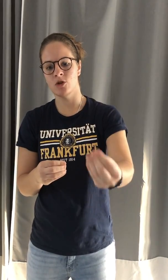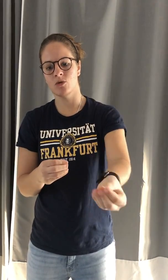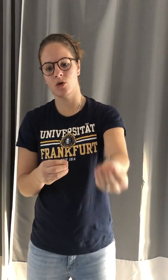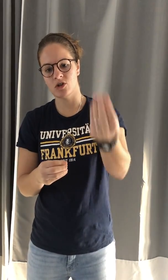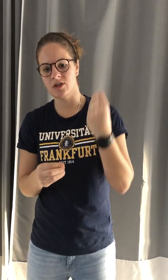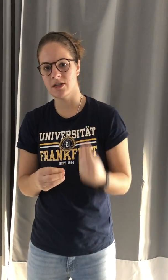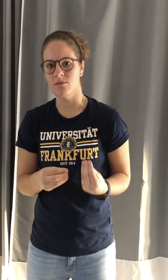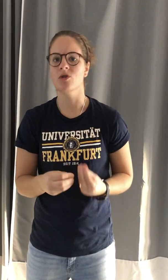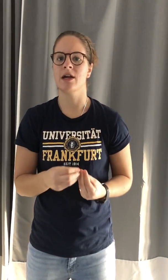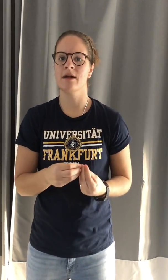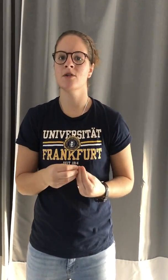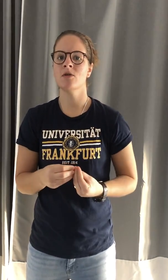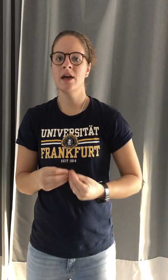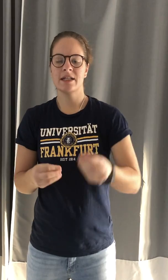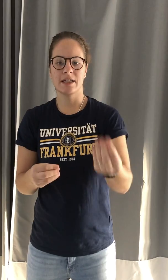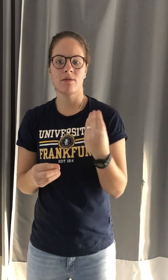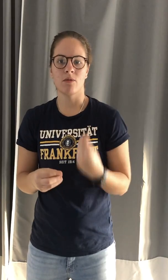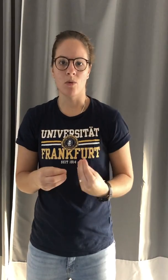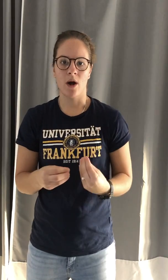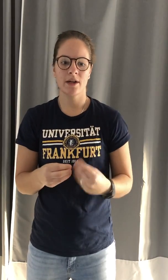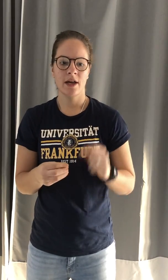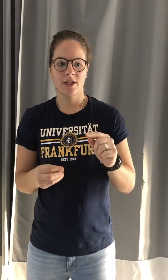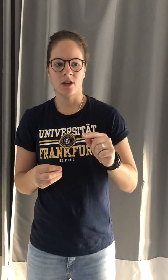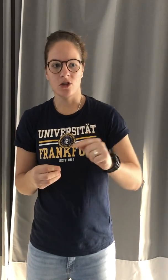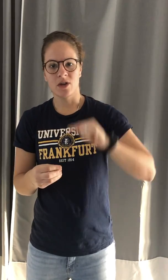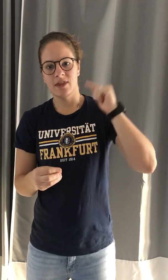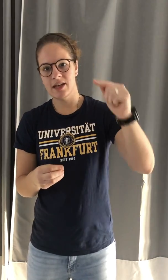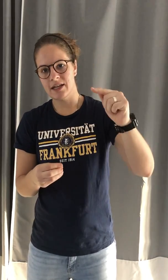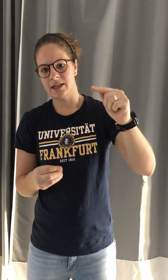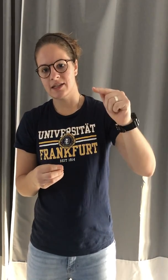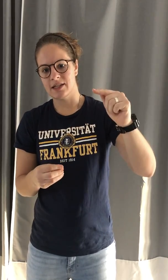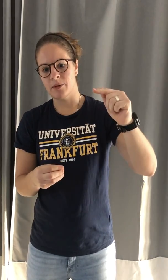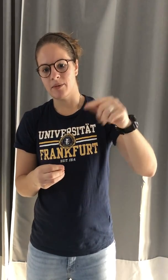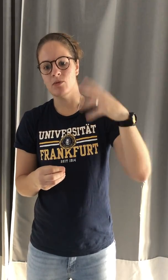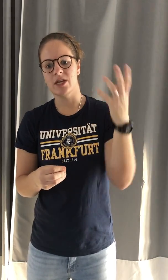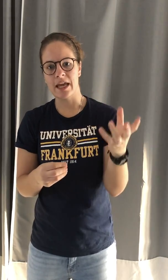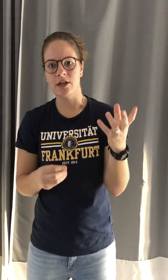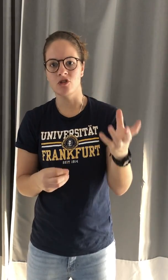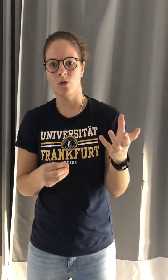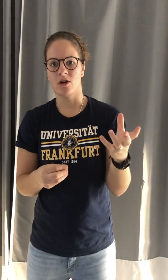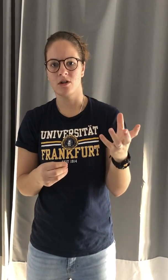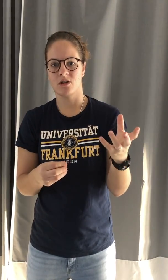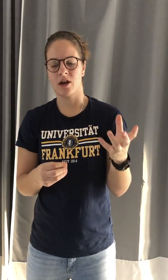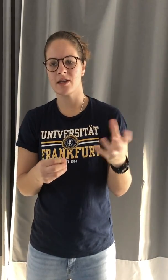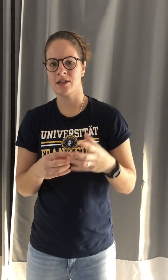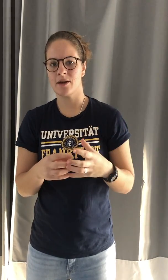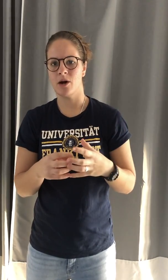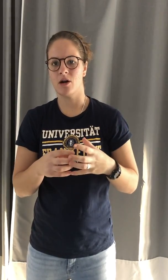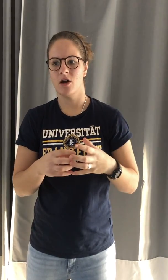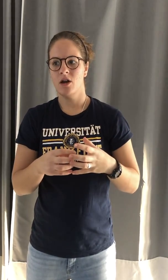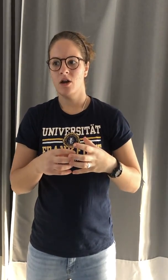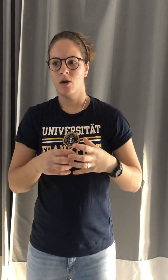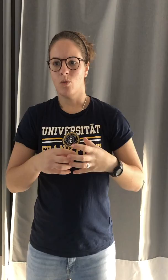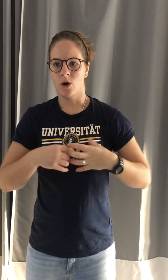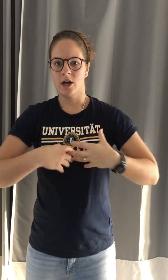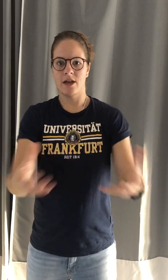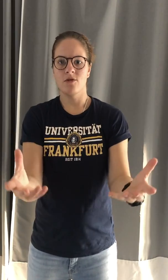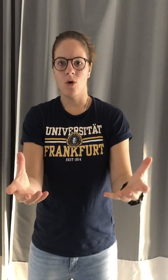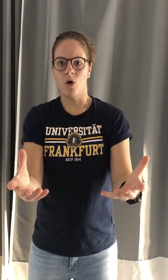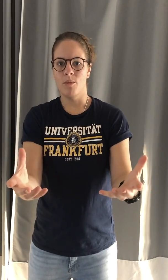you in order to get the most out of you, to get what we want, so that you can then take that step up and we can do more. Okay. It's not about, we're going to give you a whole